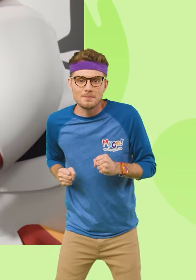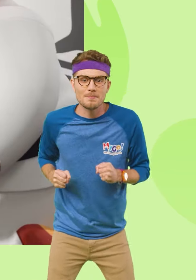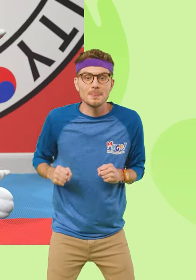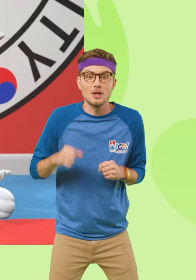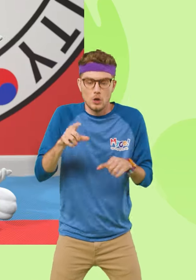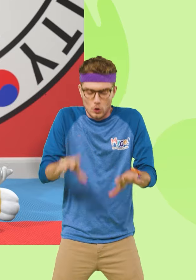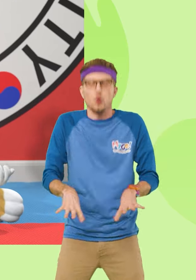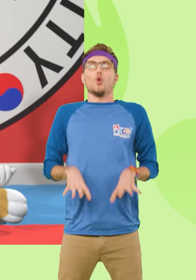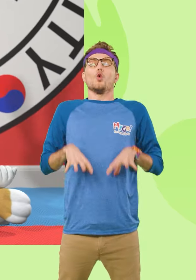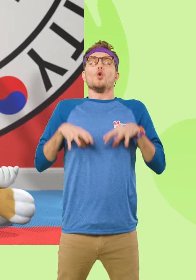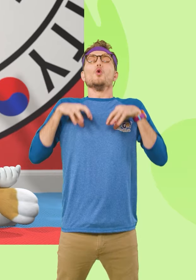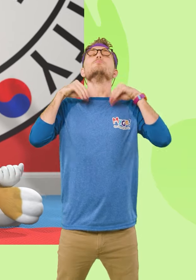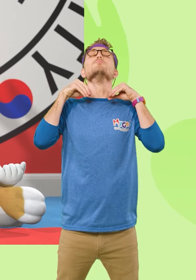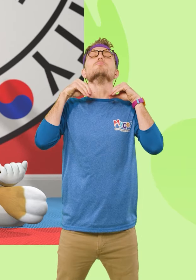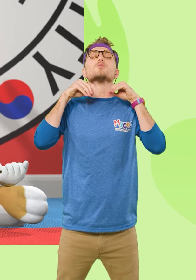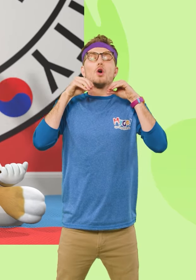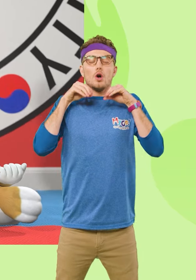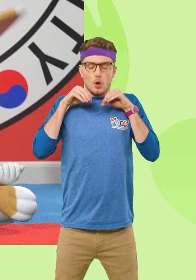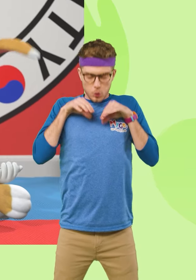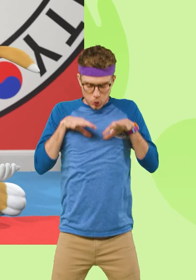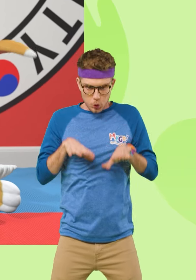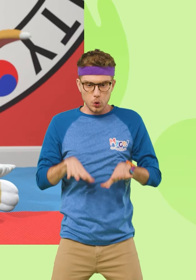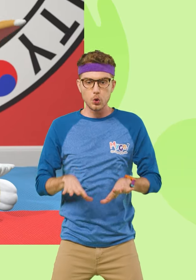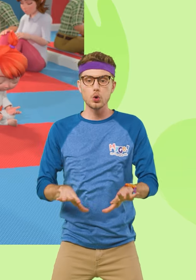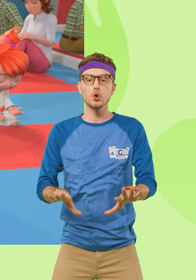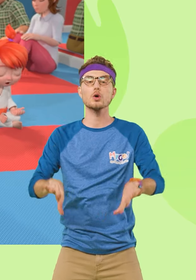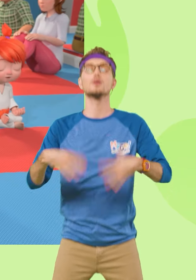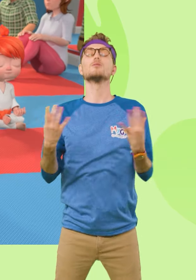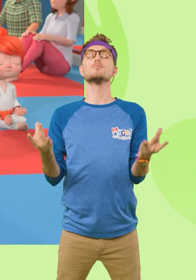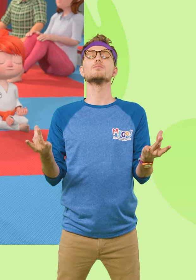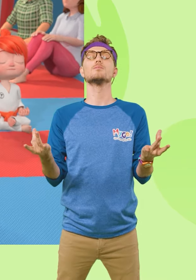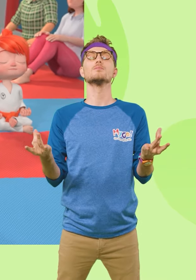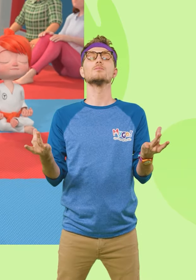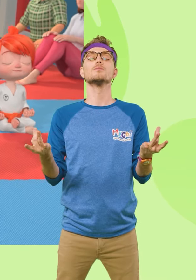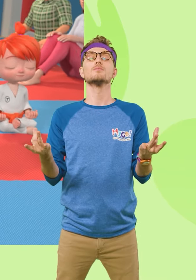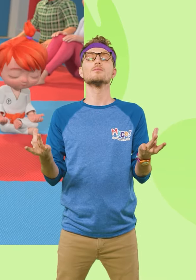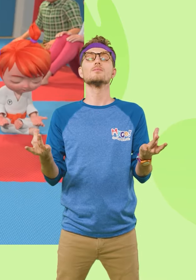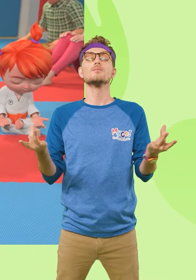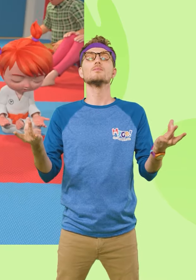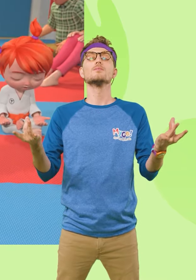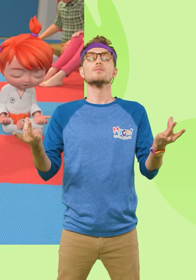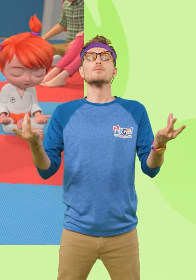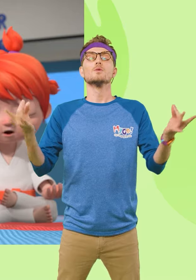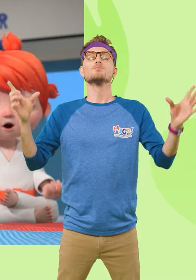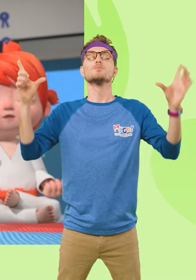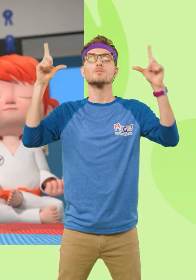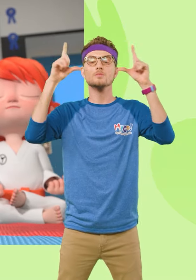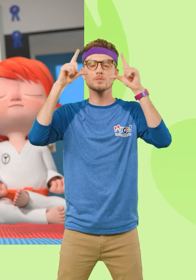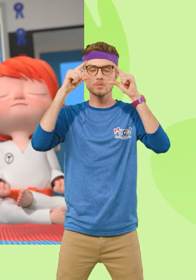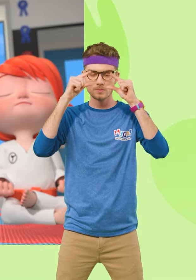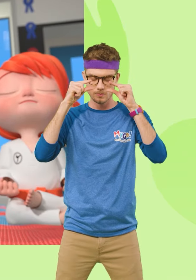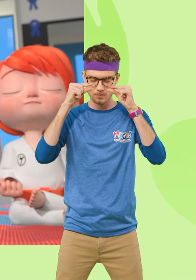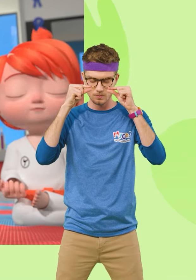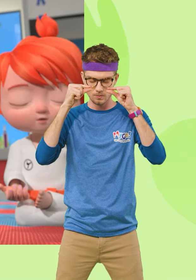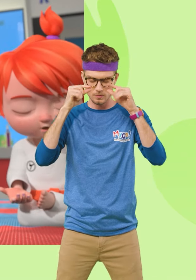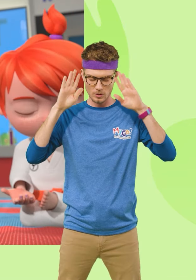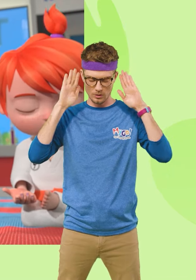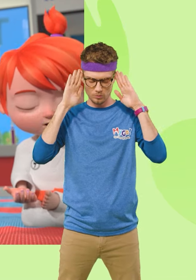Breathe in, breathe out, meditate Close your eyes